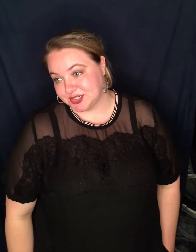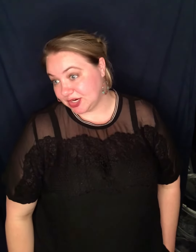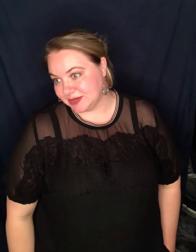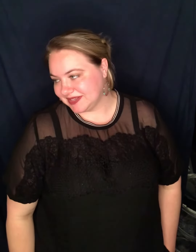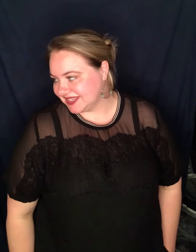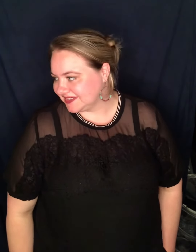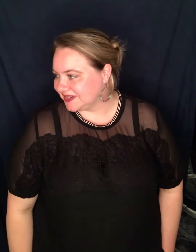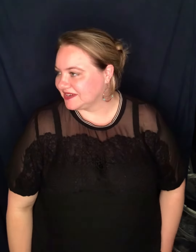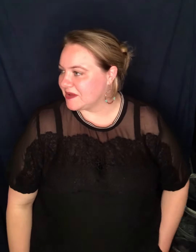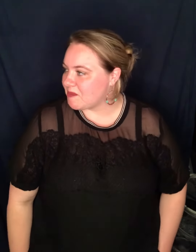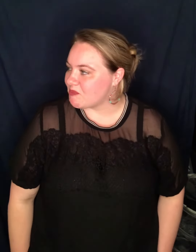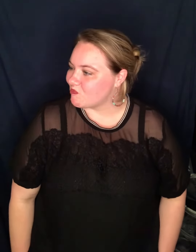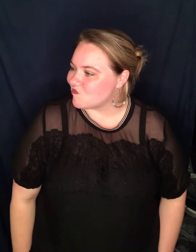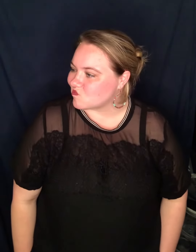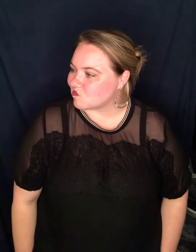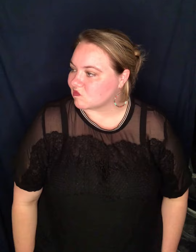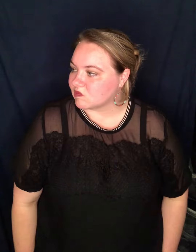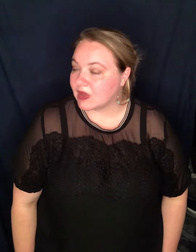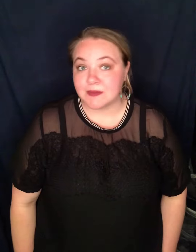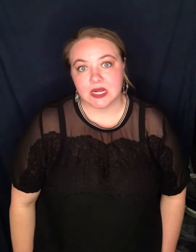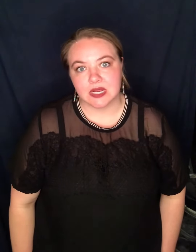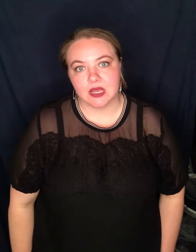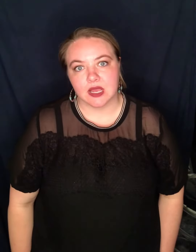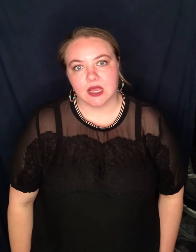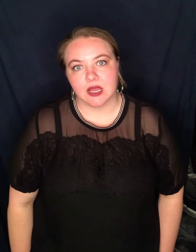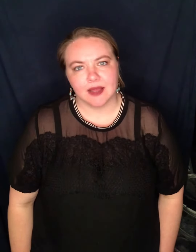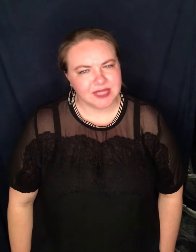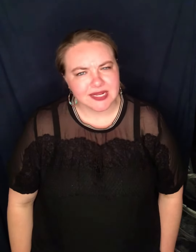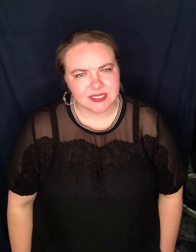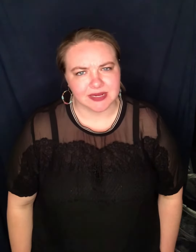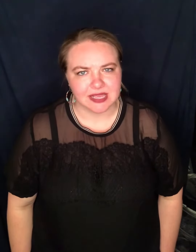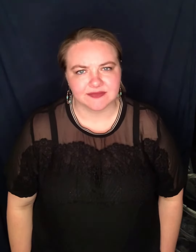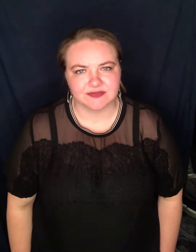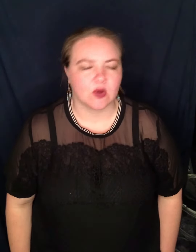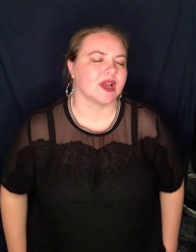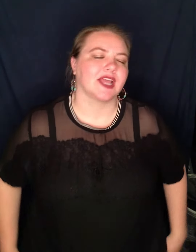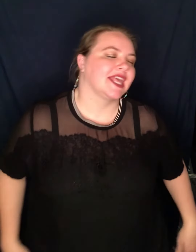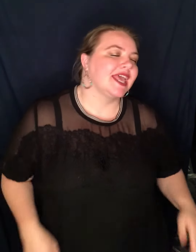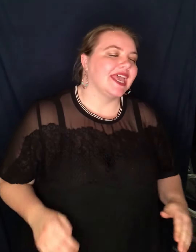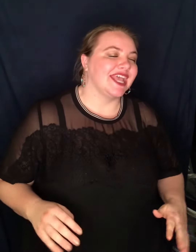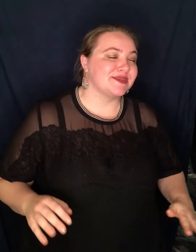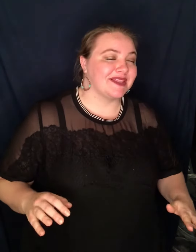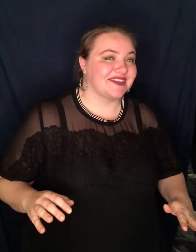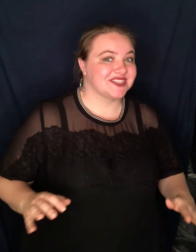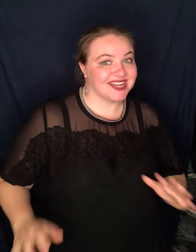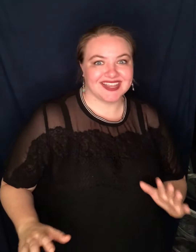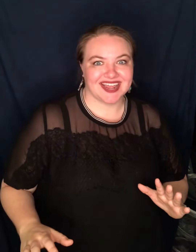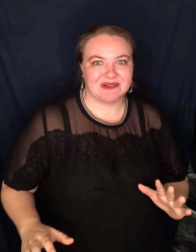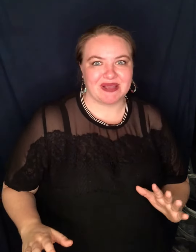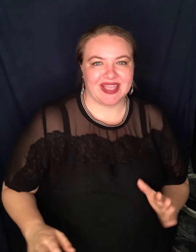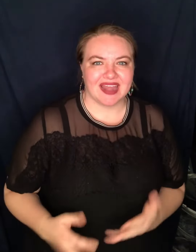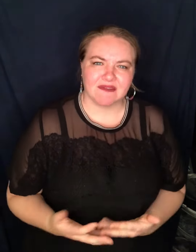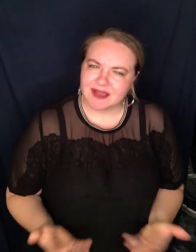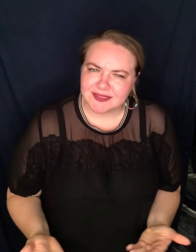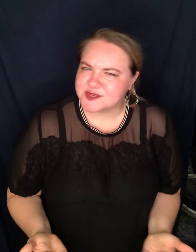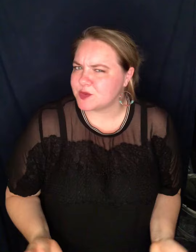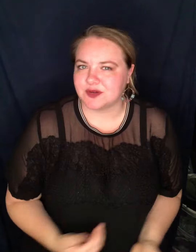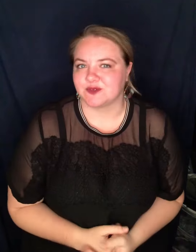your car in my life. I mean, I'm glad it's in my life. Or, it's in my life tonight, anyway. And I find that just wonderful.